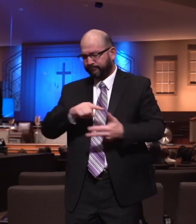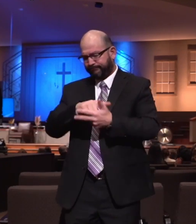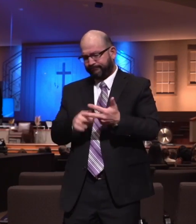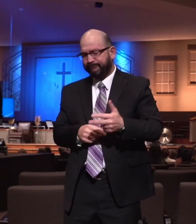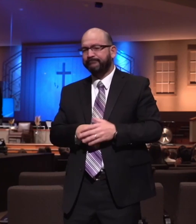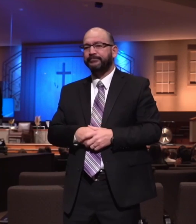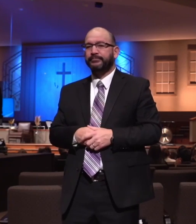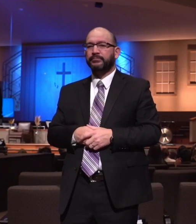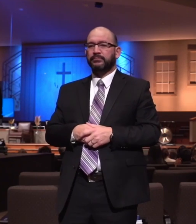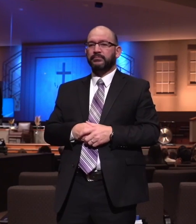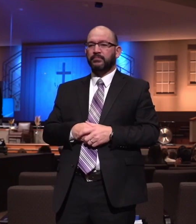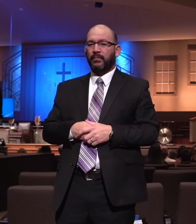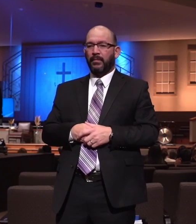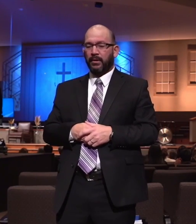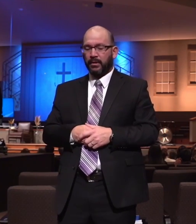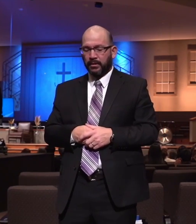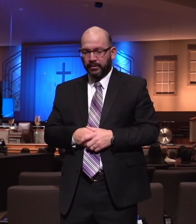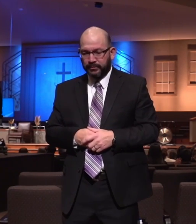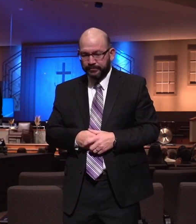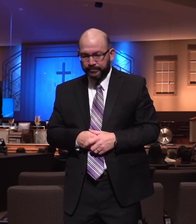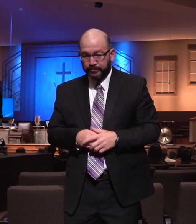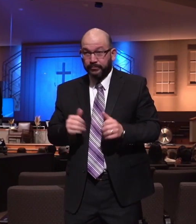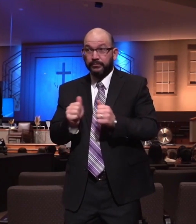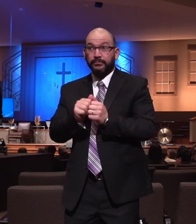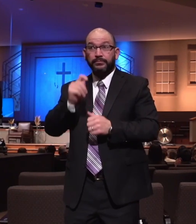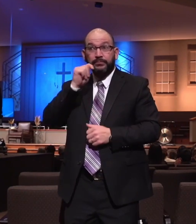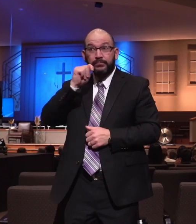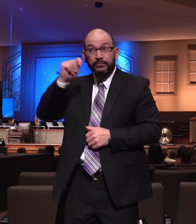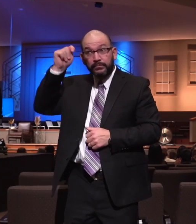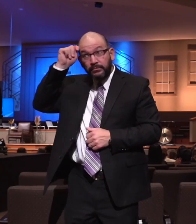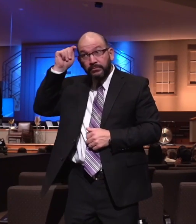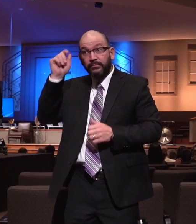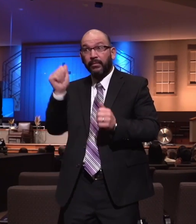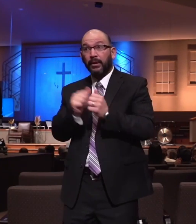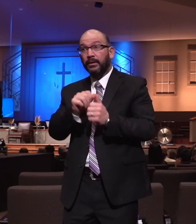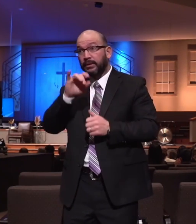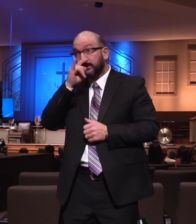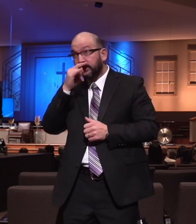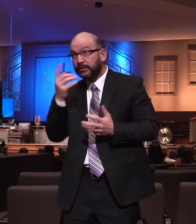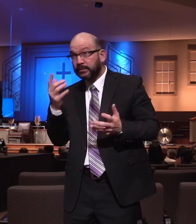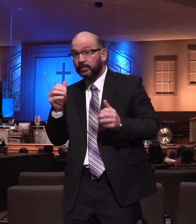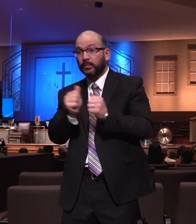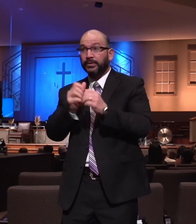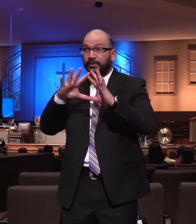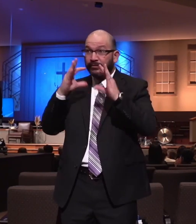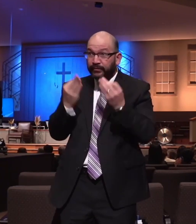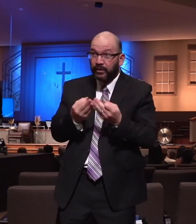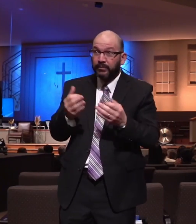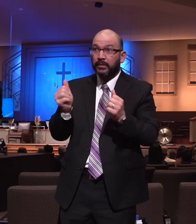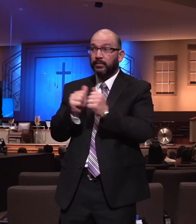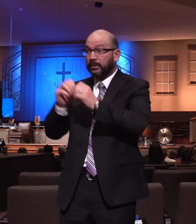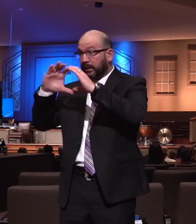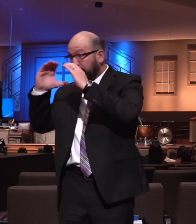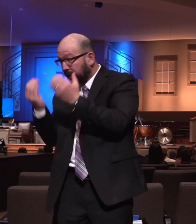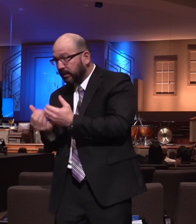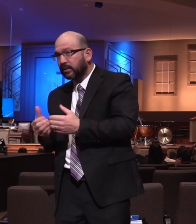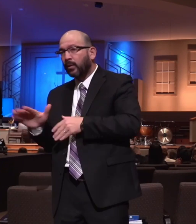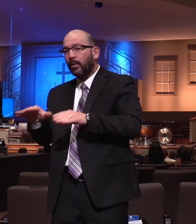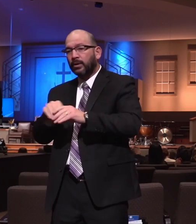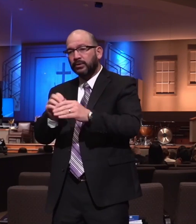things you want to look for as you work with your teens. Three things you want to look for as you work with your families and your classes. To walk in the truth, I believe,